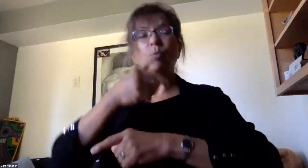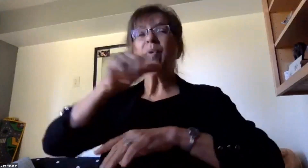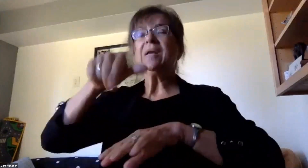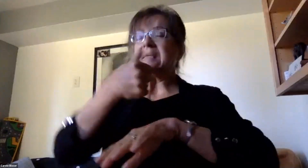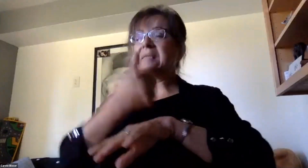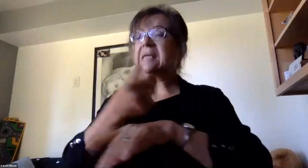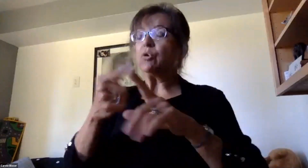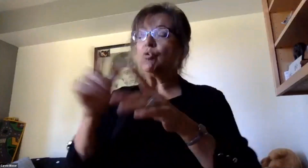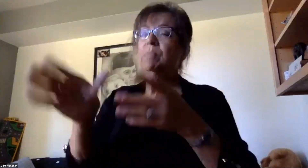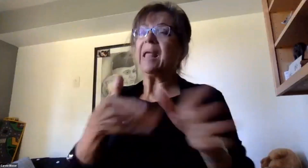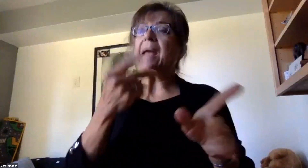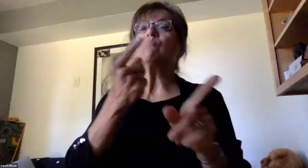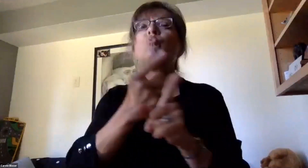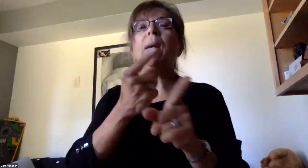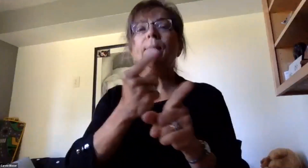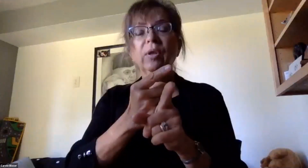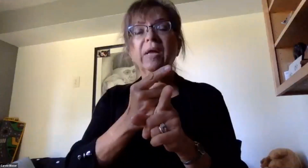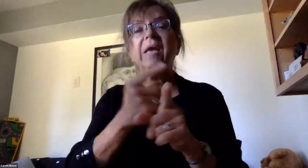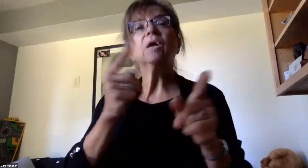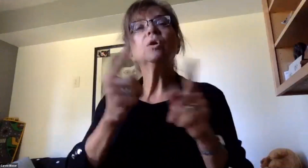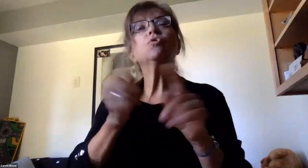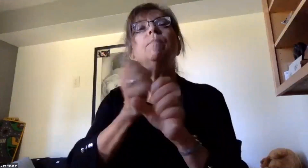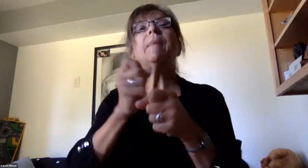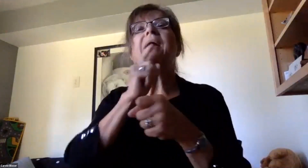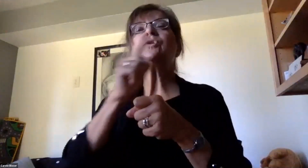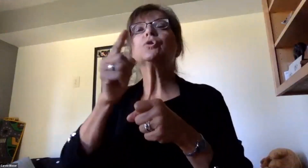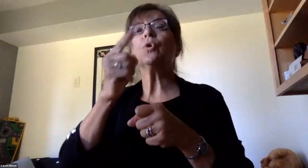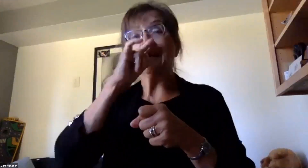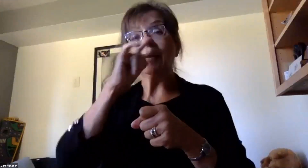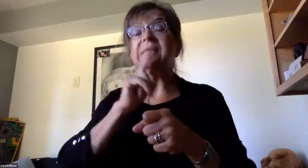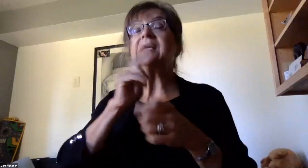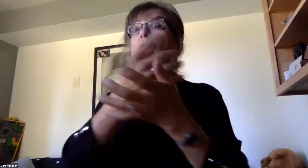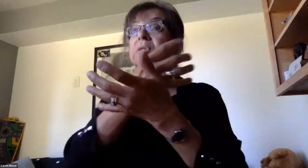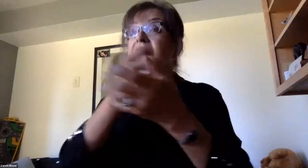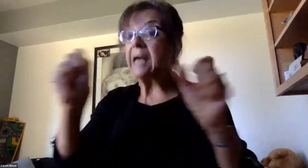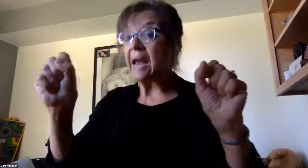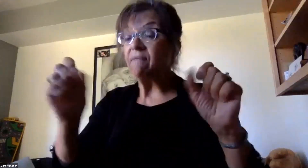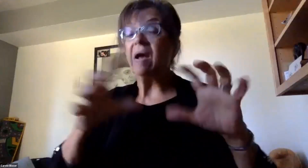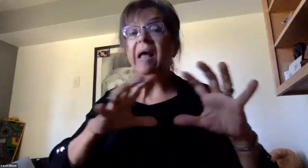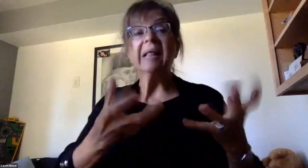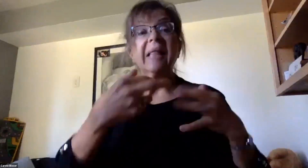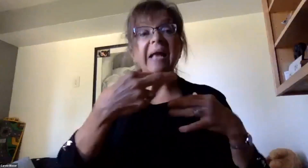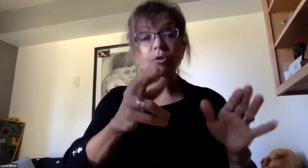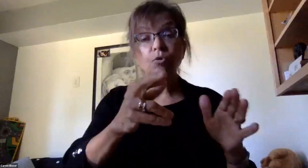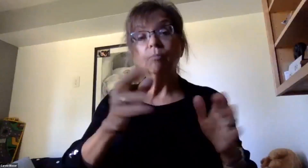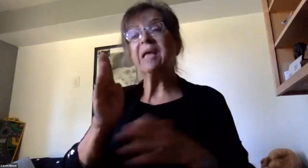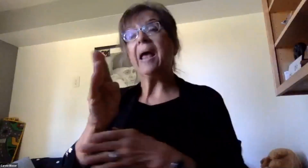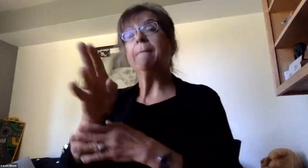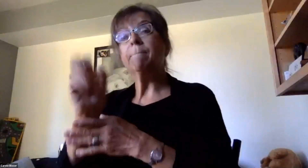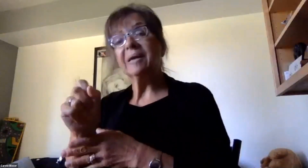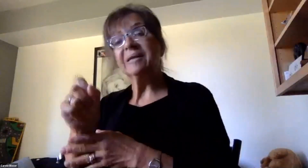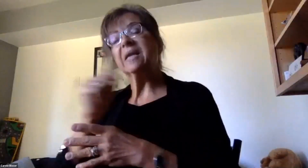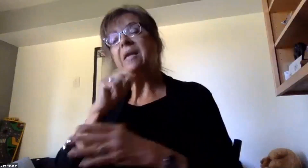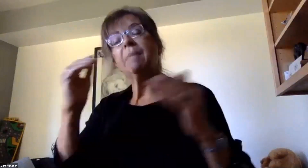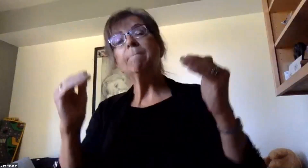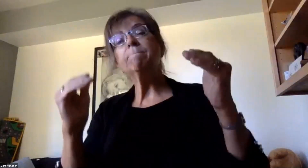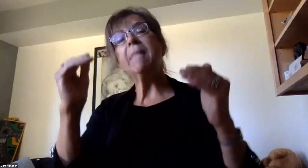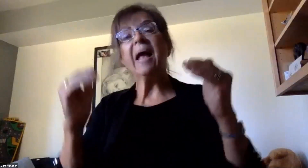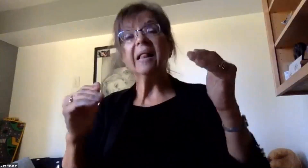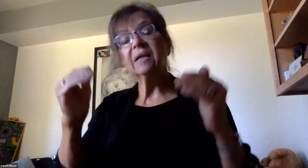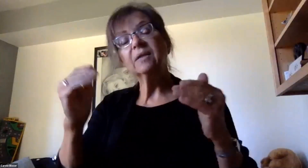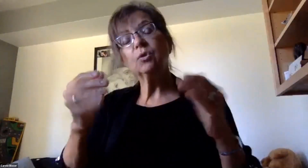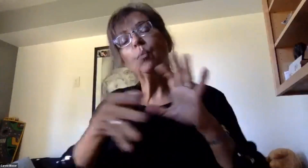Again, to ensure student safety, our classrooms and buses need to be balanced to support the social distancing guidelines.